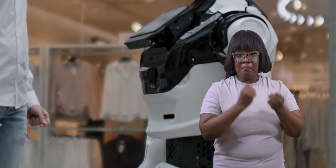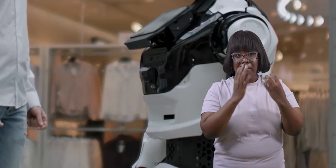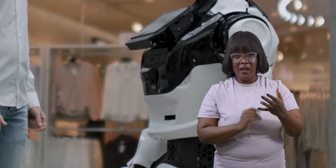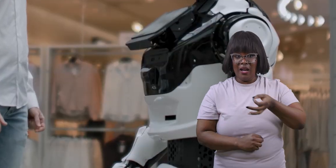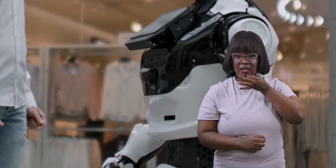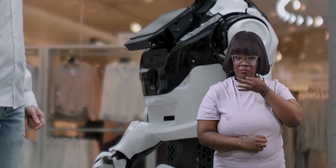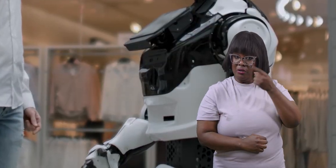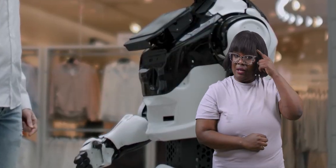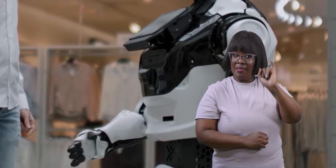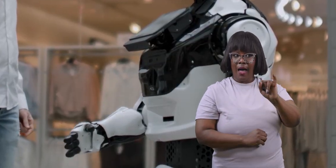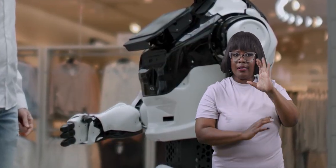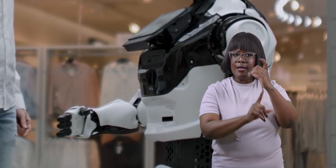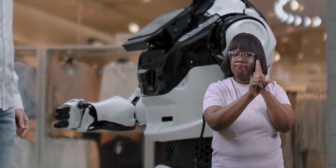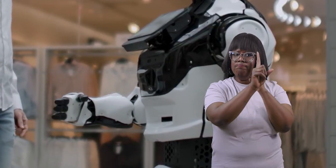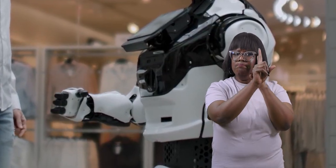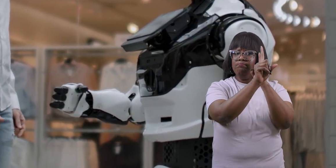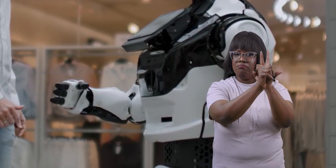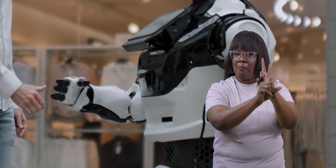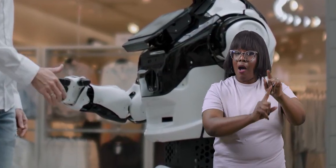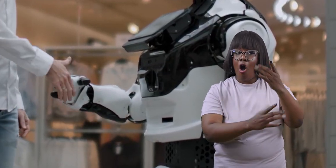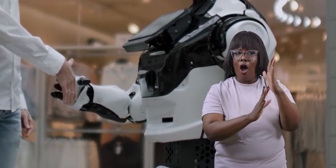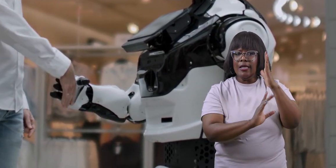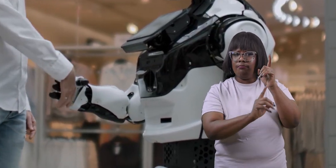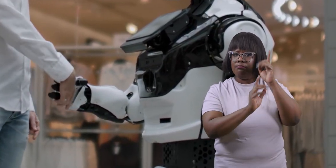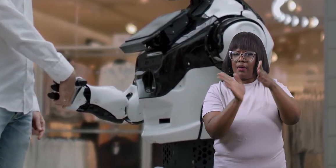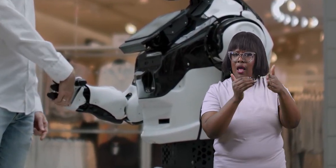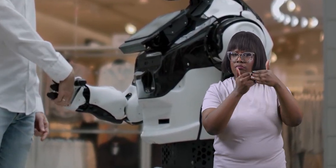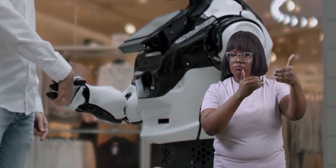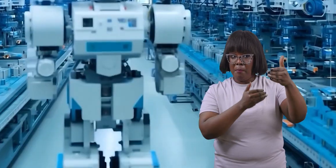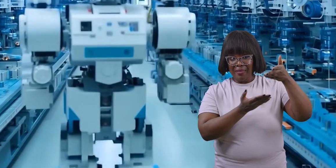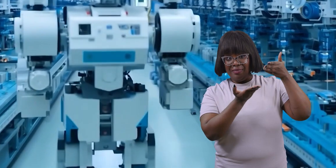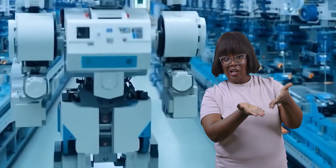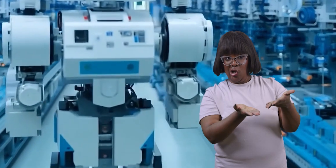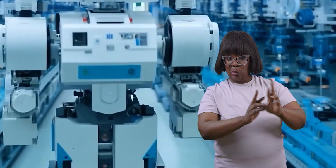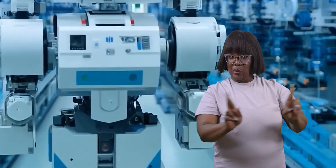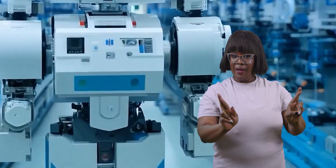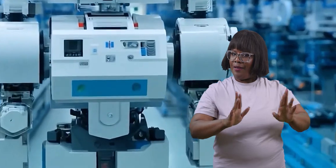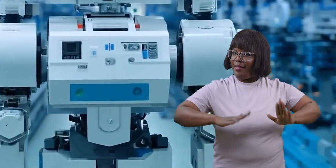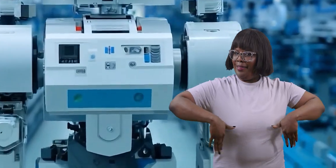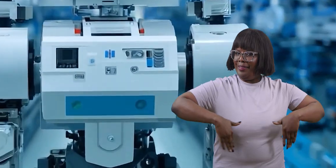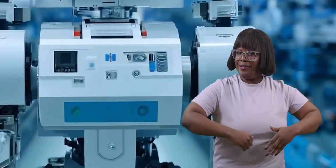Many experts think that that is the direction that AI is currently headed, but it isn't there yet.